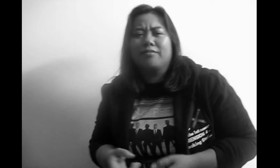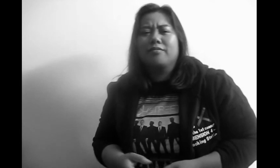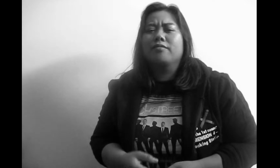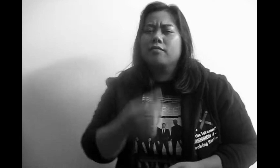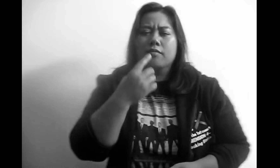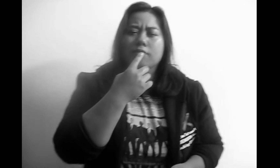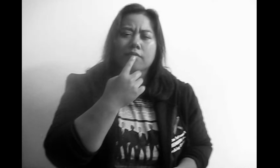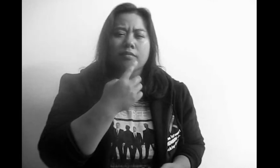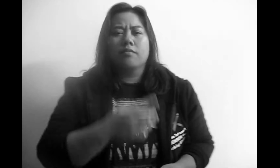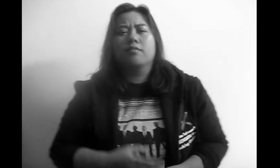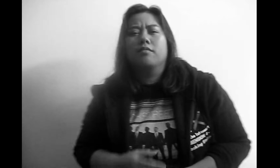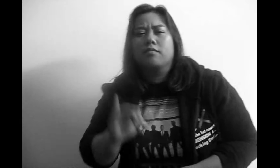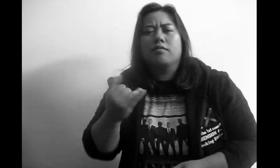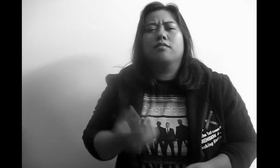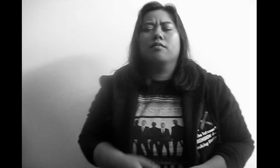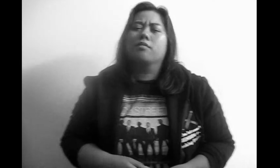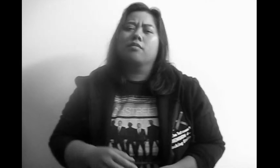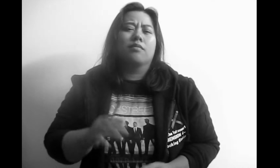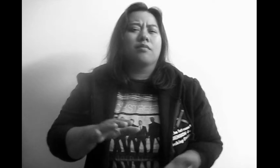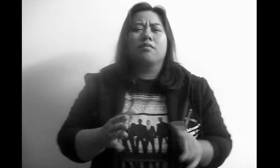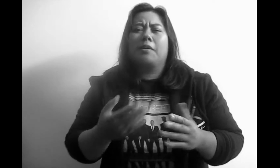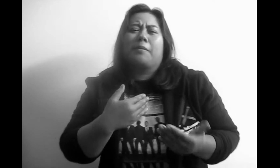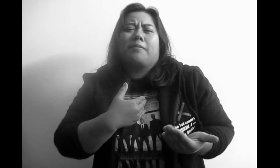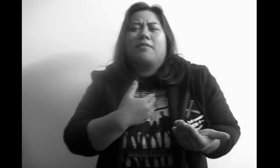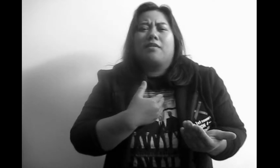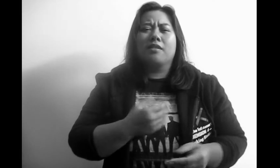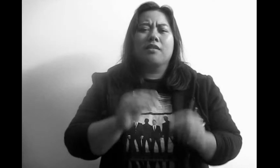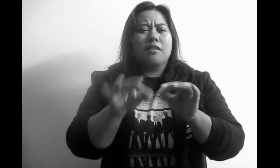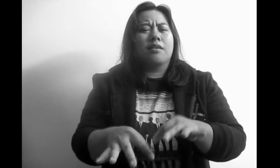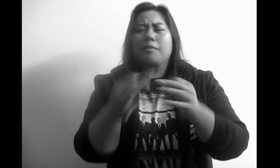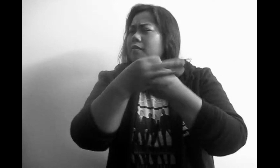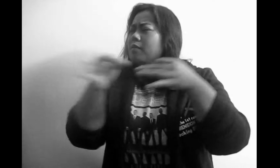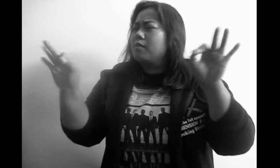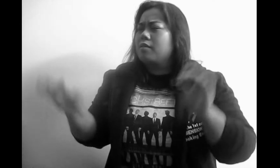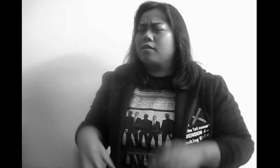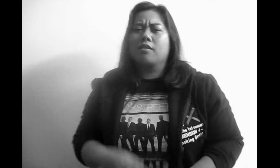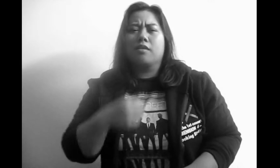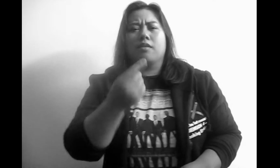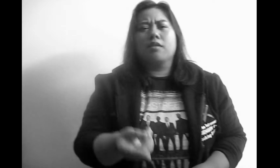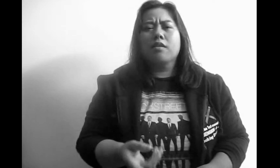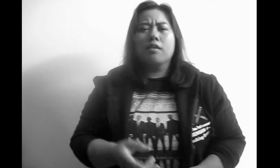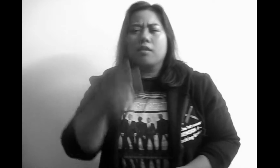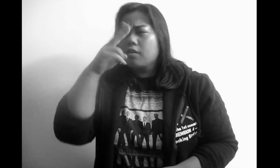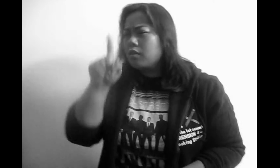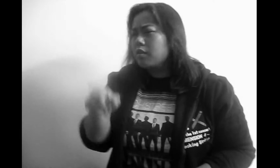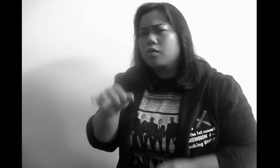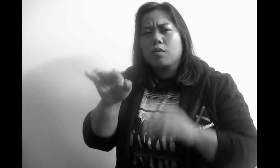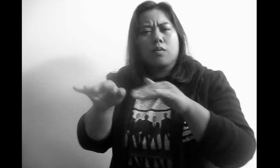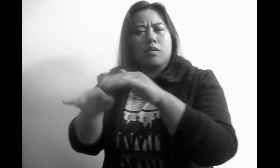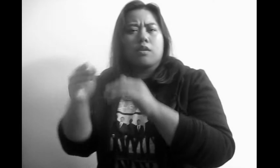lips cause you're just about to kill me Won't you set me free but give me one more glance as you walk away